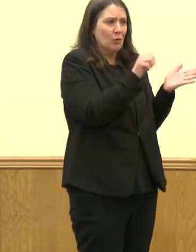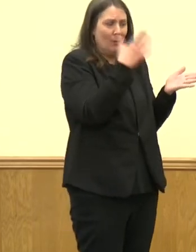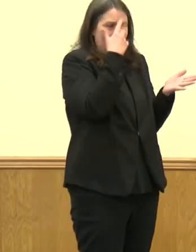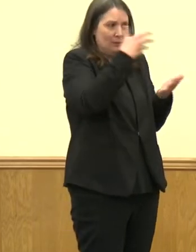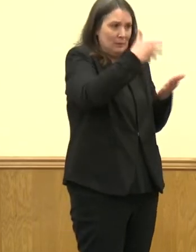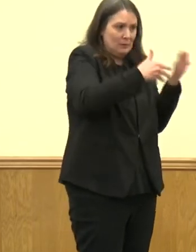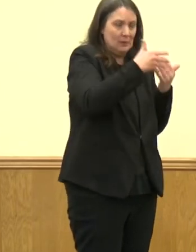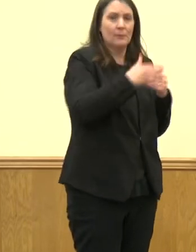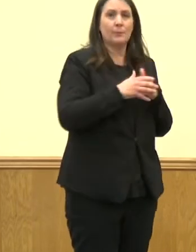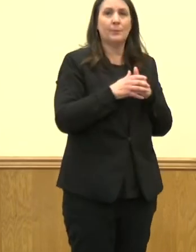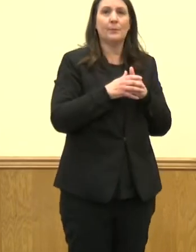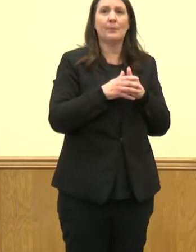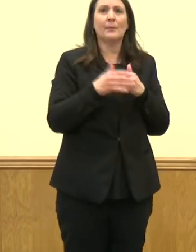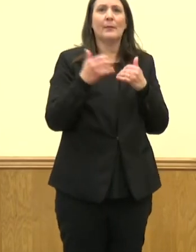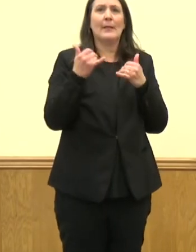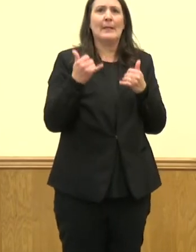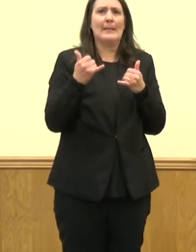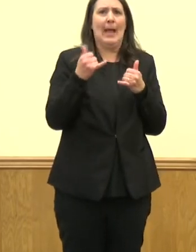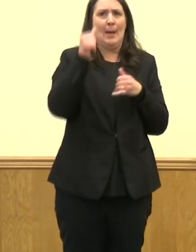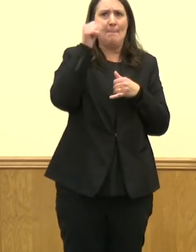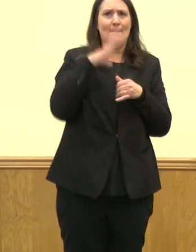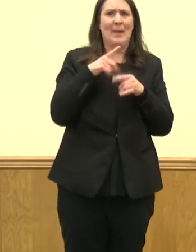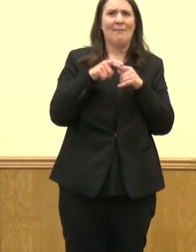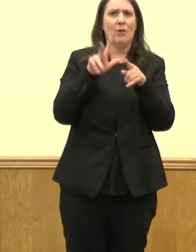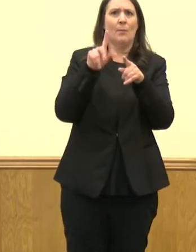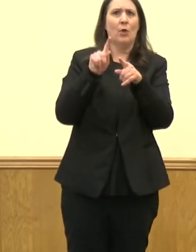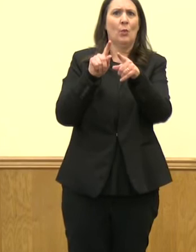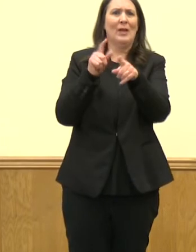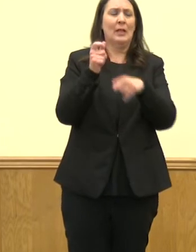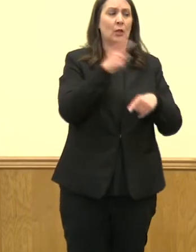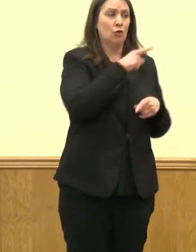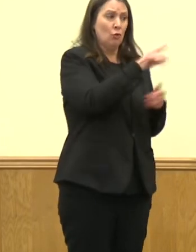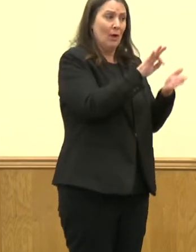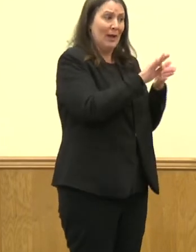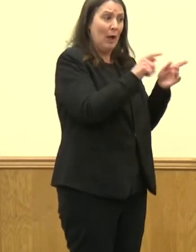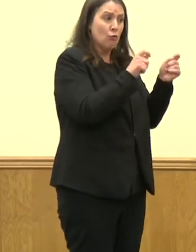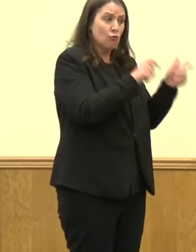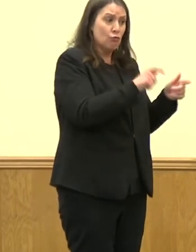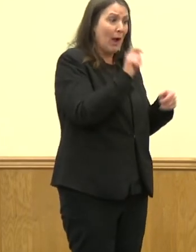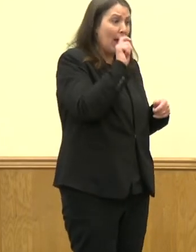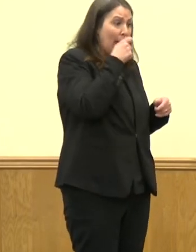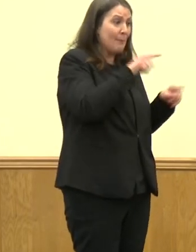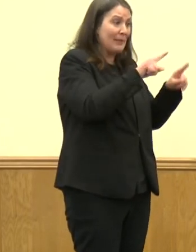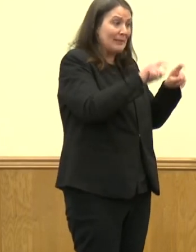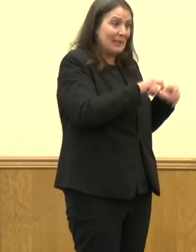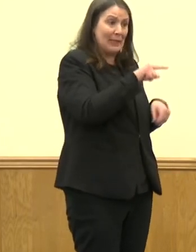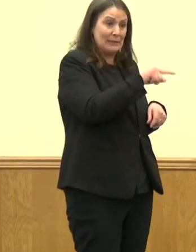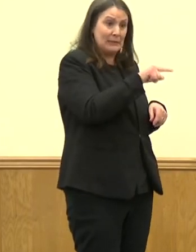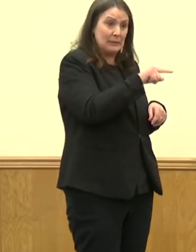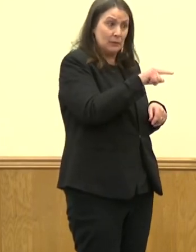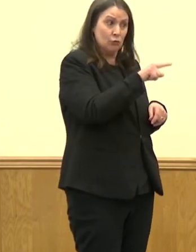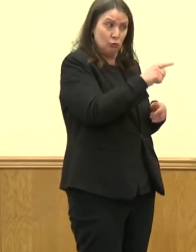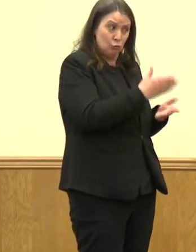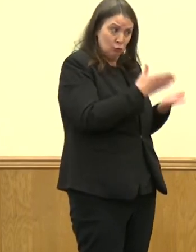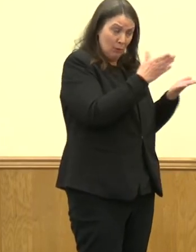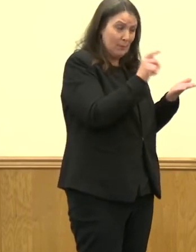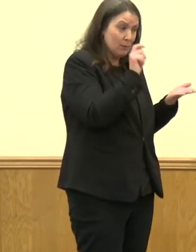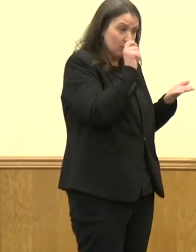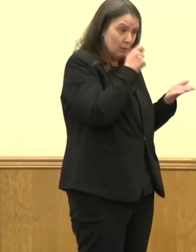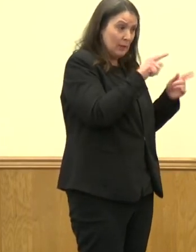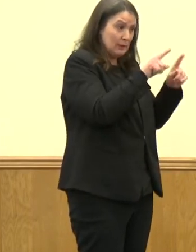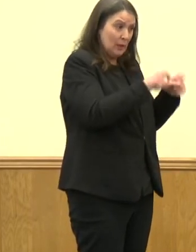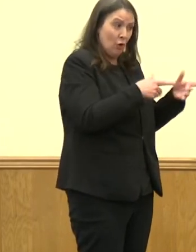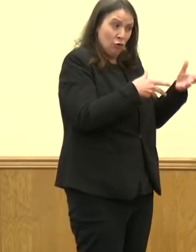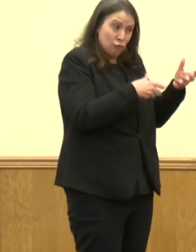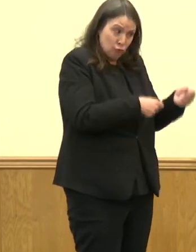In terms of counting rapid tests and when you take count rapid tests, would you recommend those to take a rapid test and whether or not they